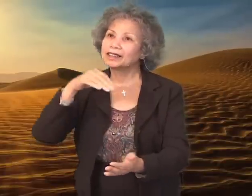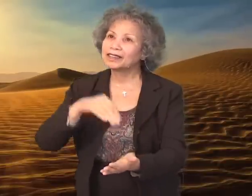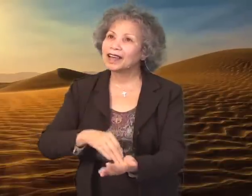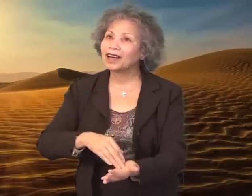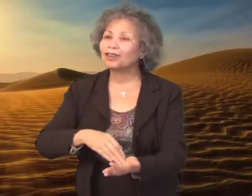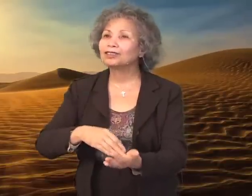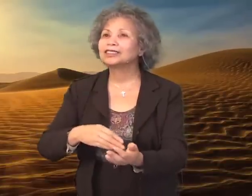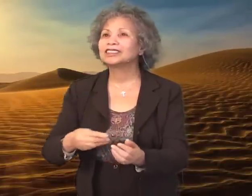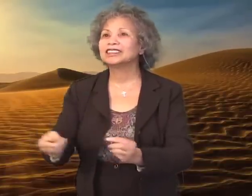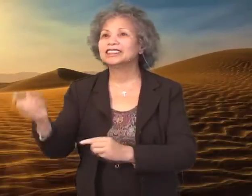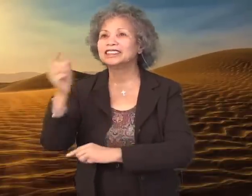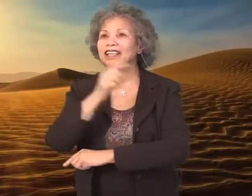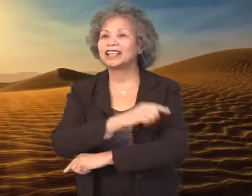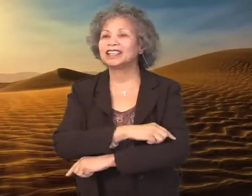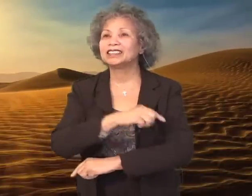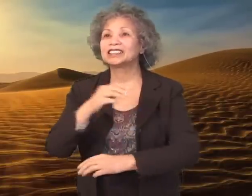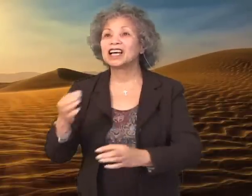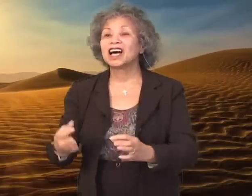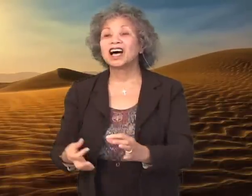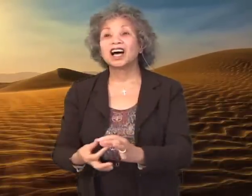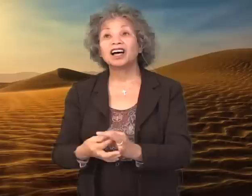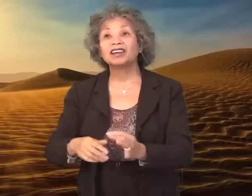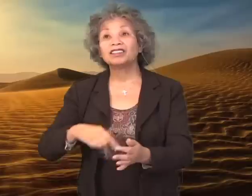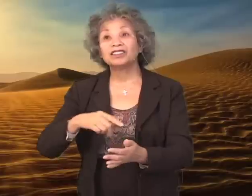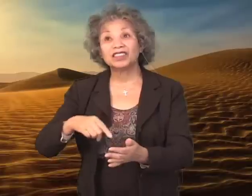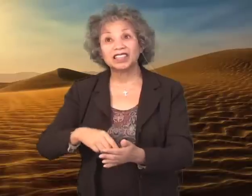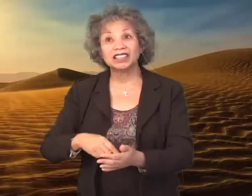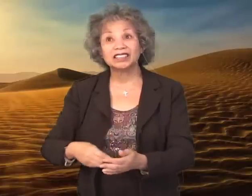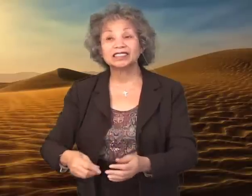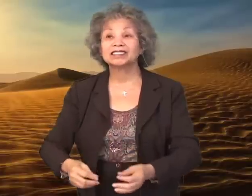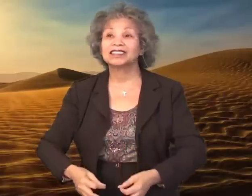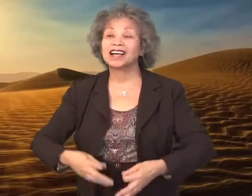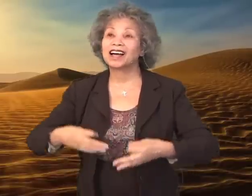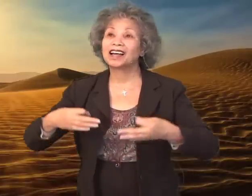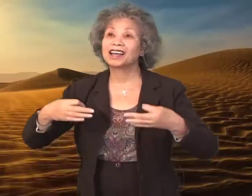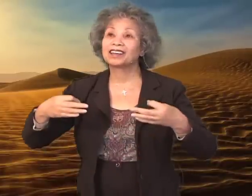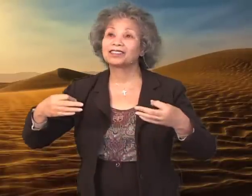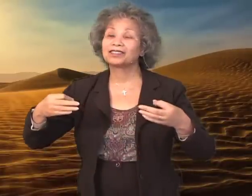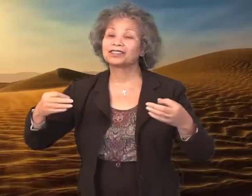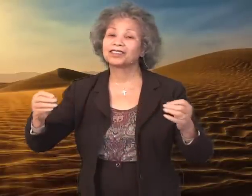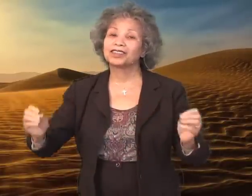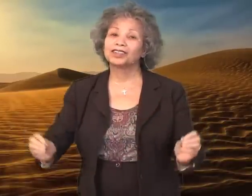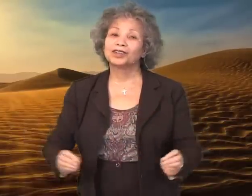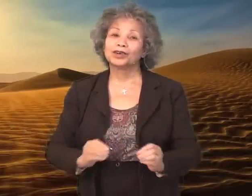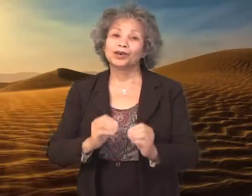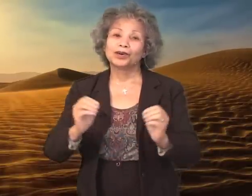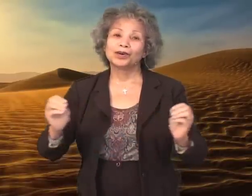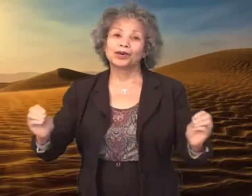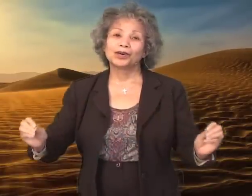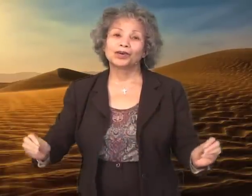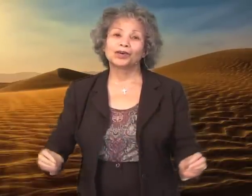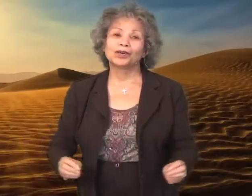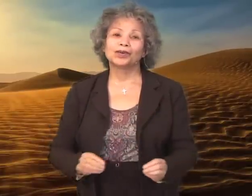thousand days of this life. Oh,